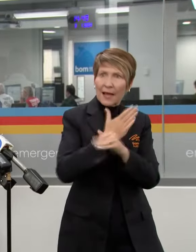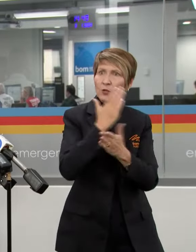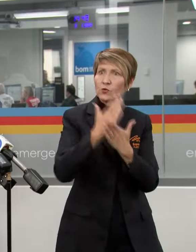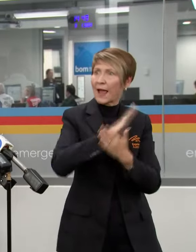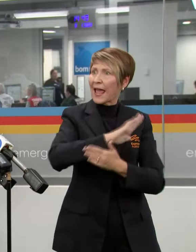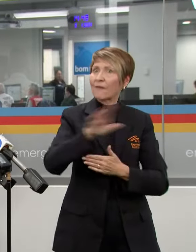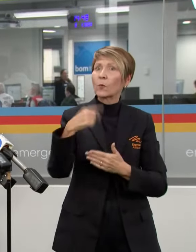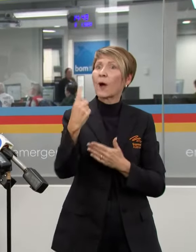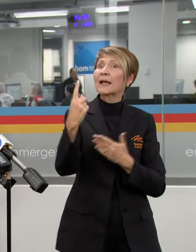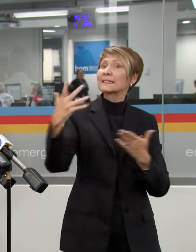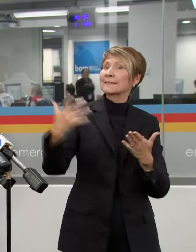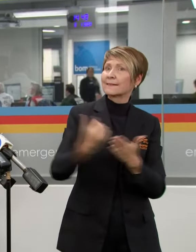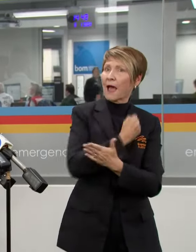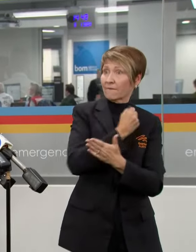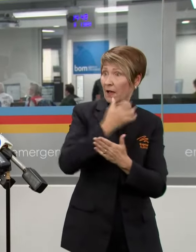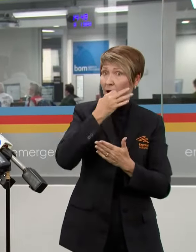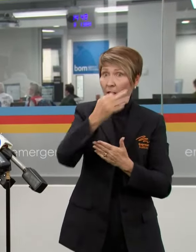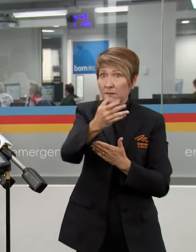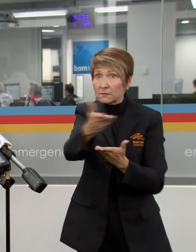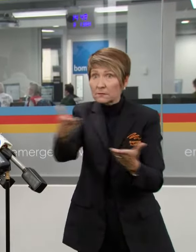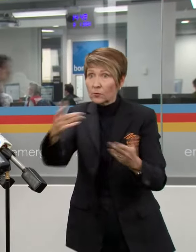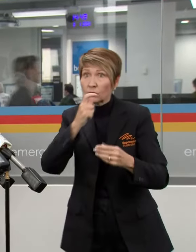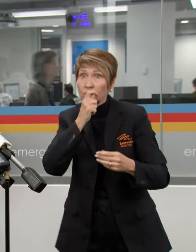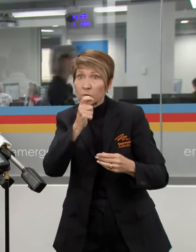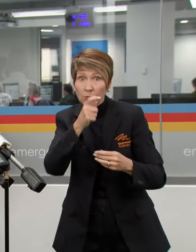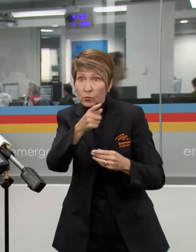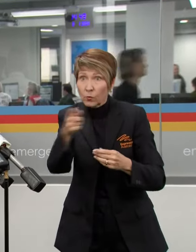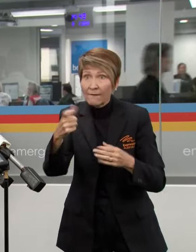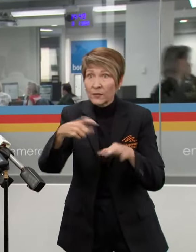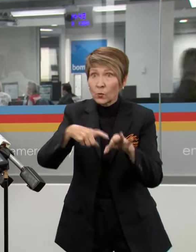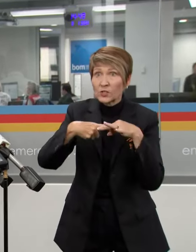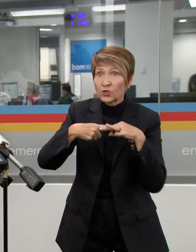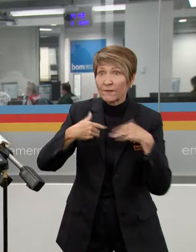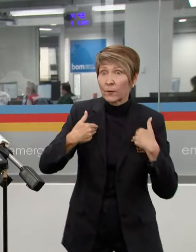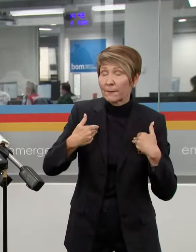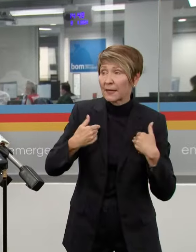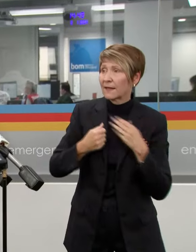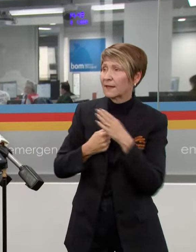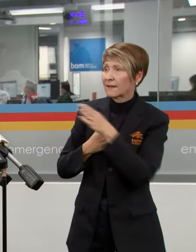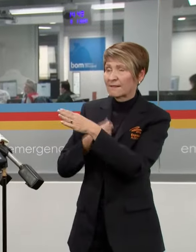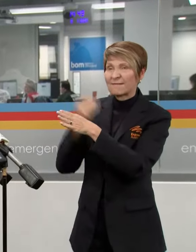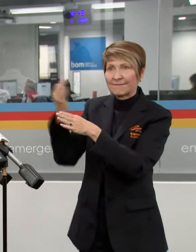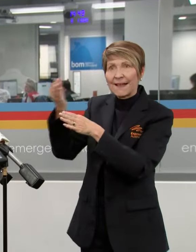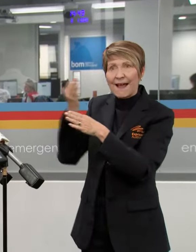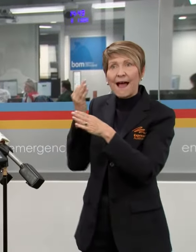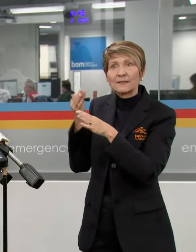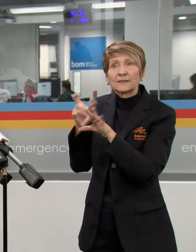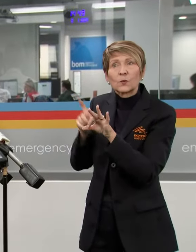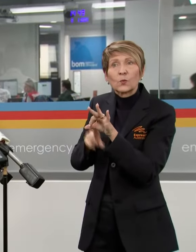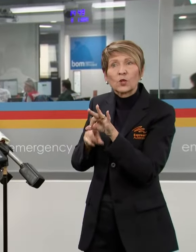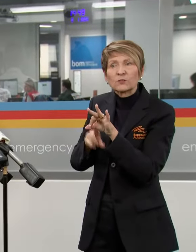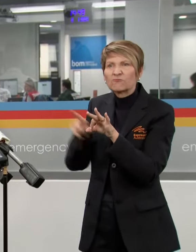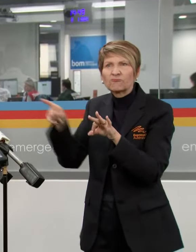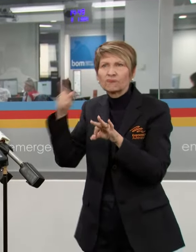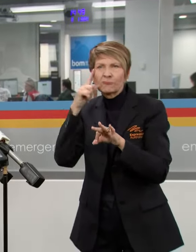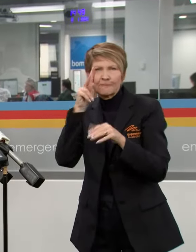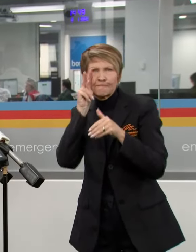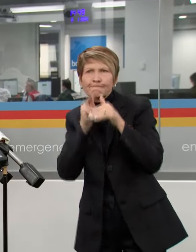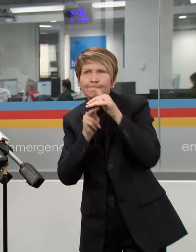happy to take any follow-up questions that you may still have. I guess what do you expect over the next 24 hours? How do you expect, I guess, the waters